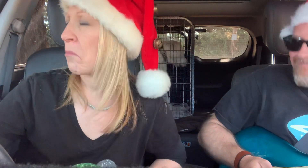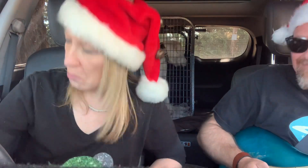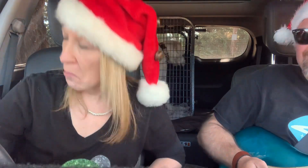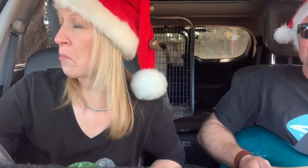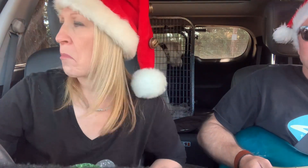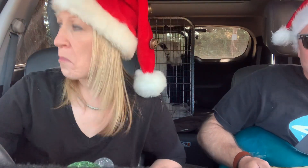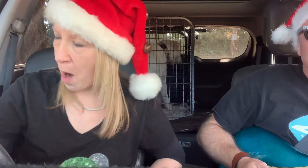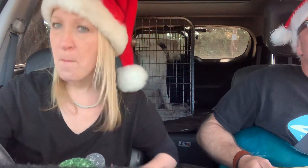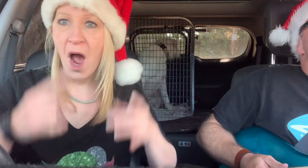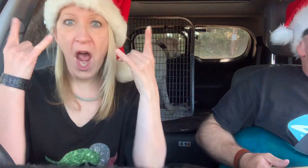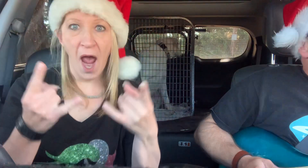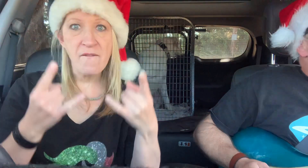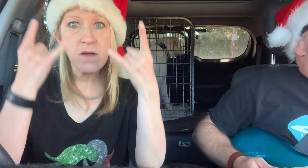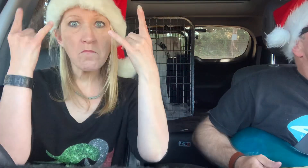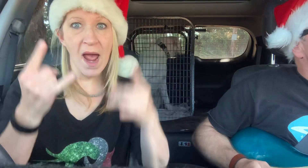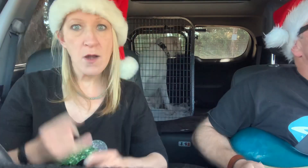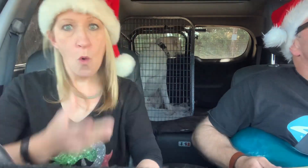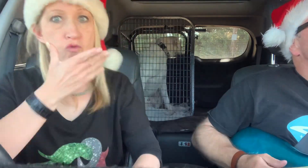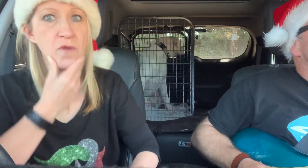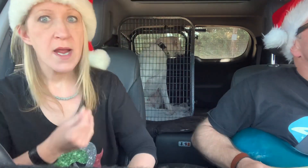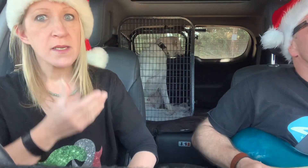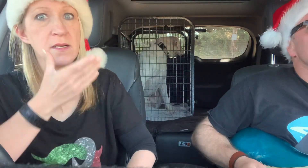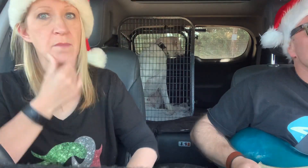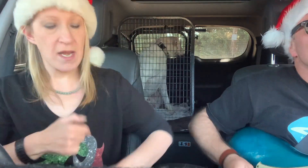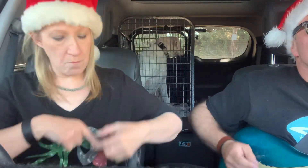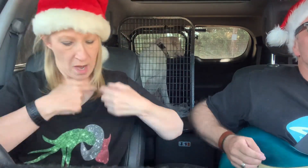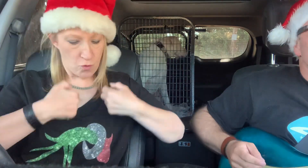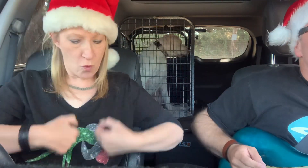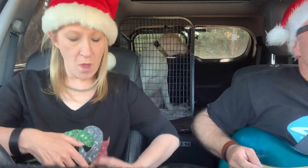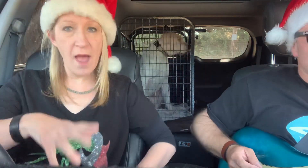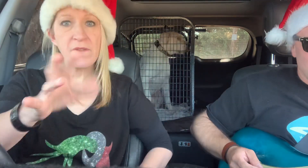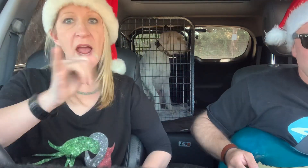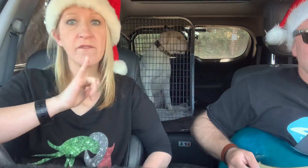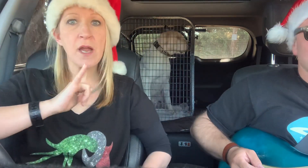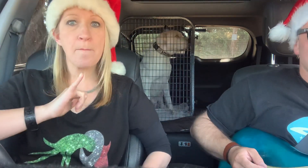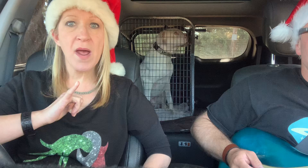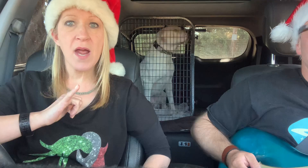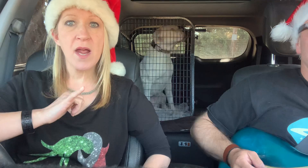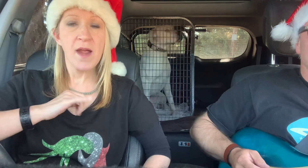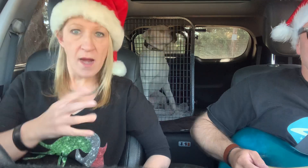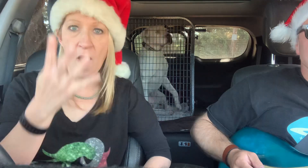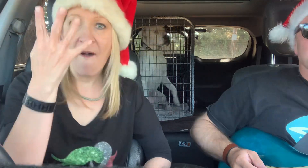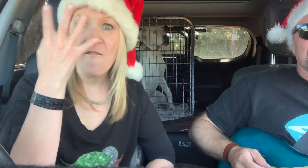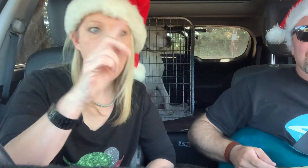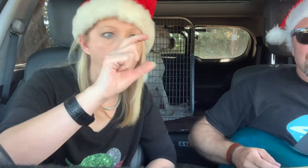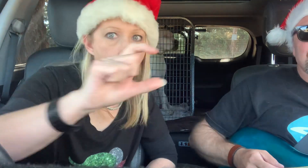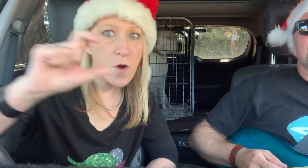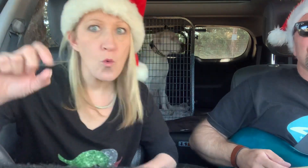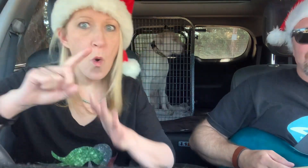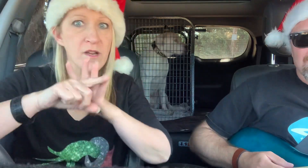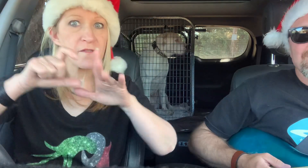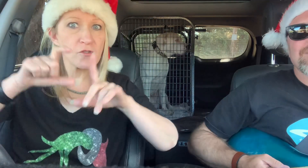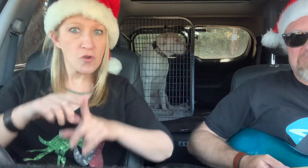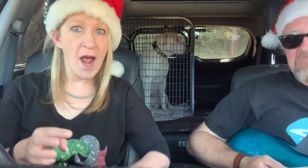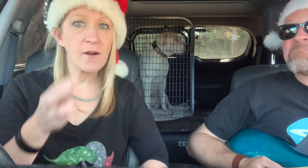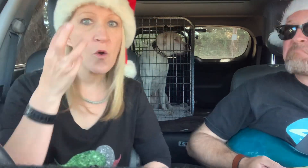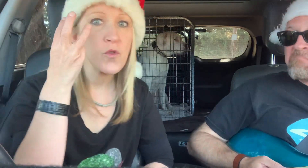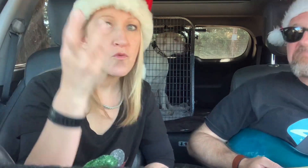On my heavy metal grits, my true love gave to me Four-footed jacks, three